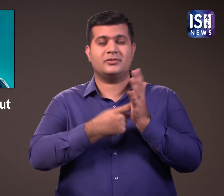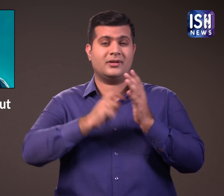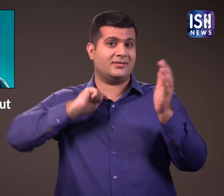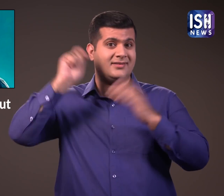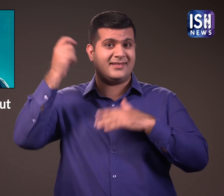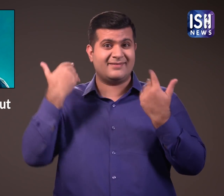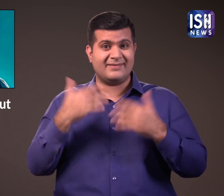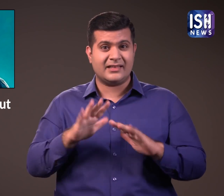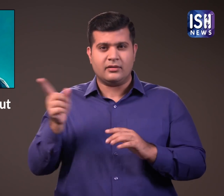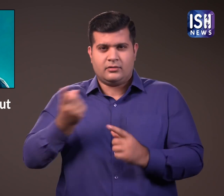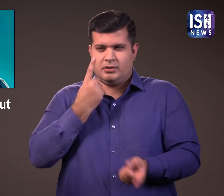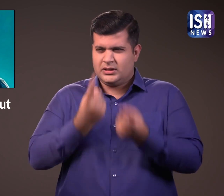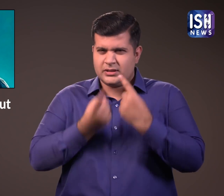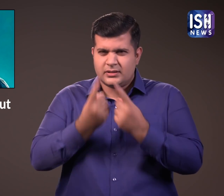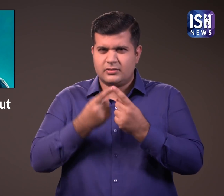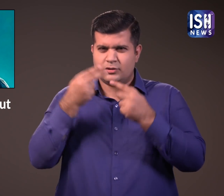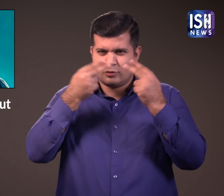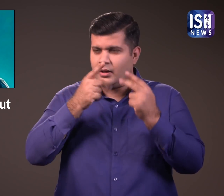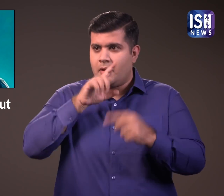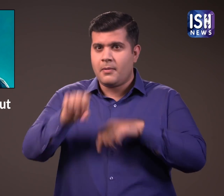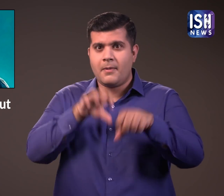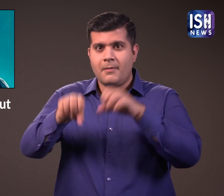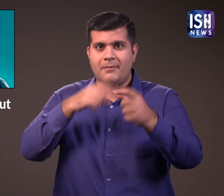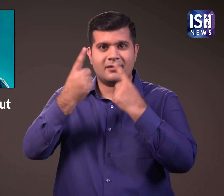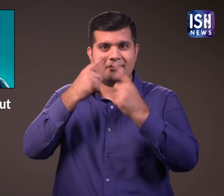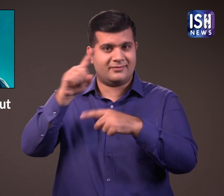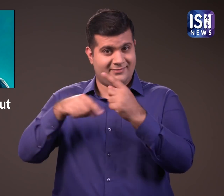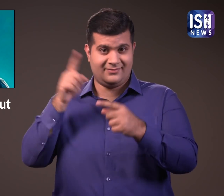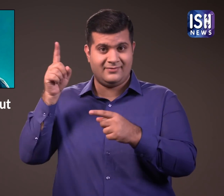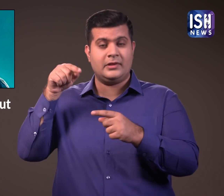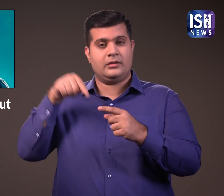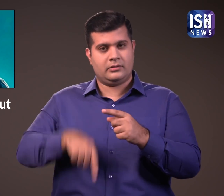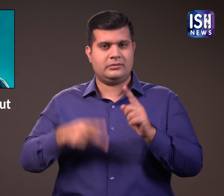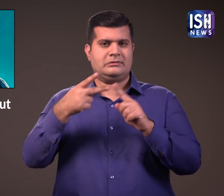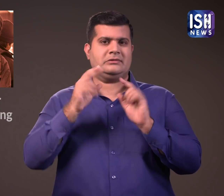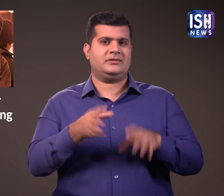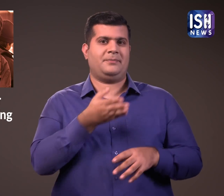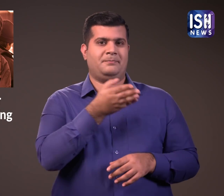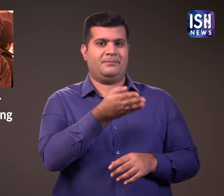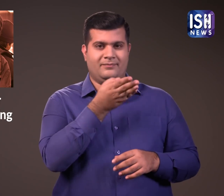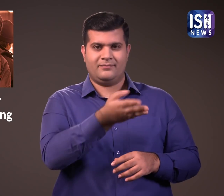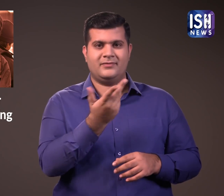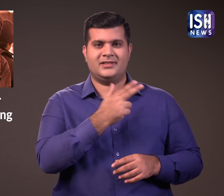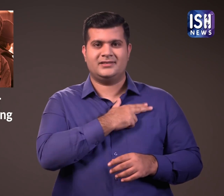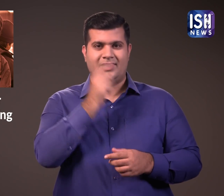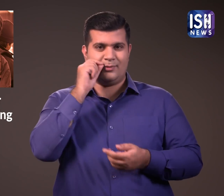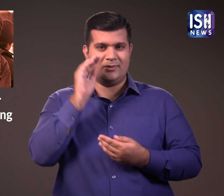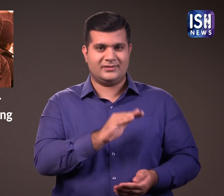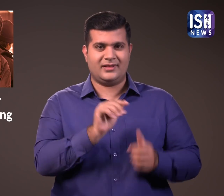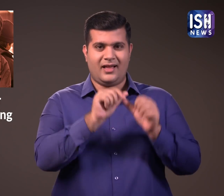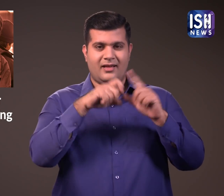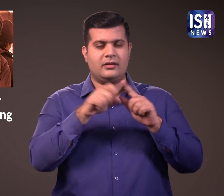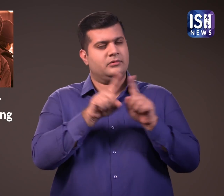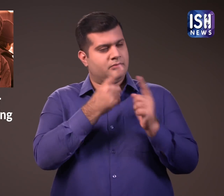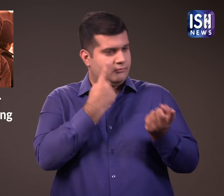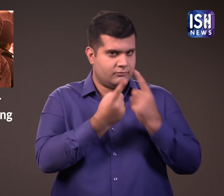is also investigating Aryan Khan's case.